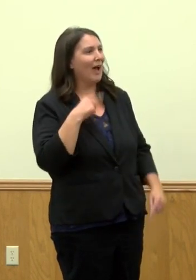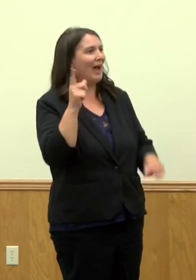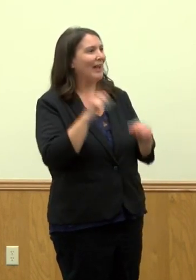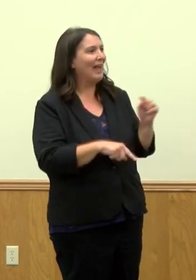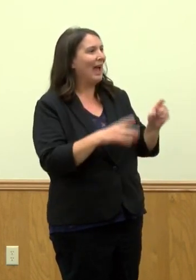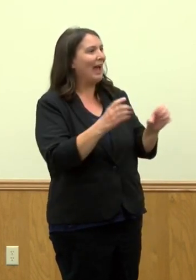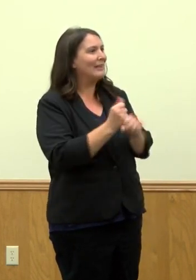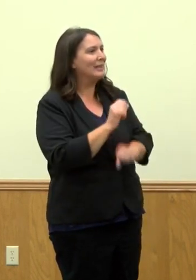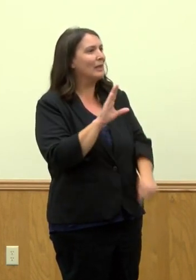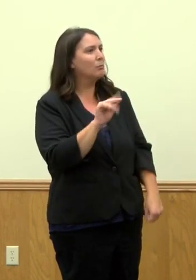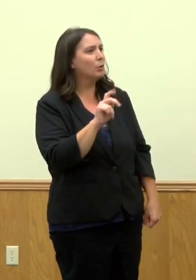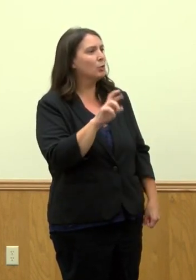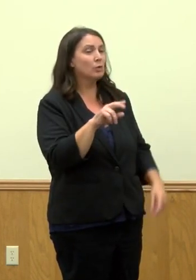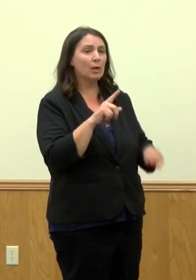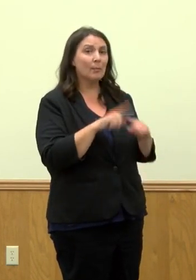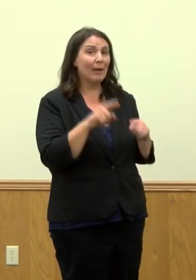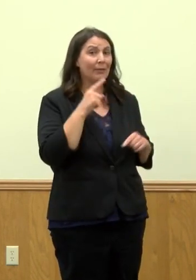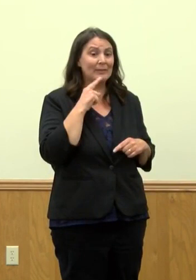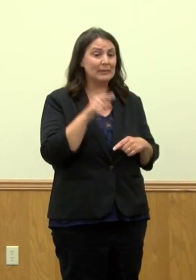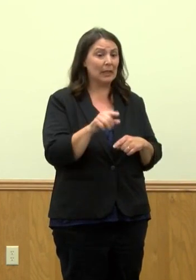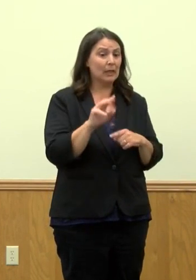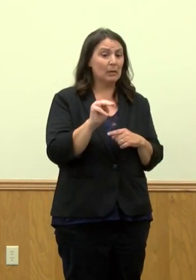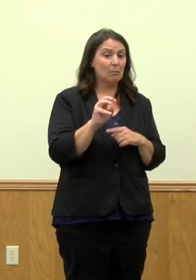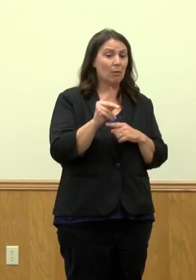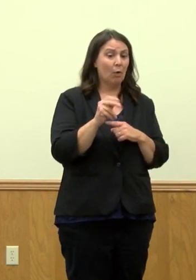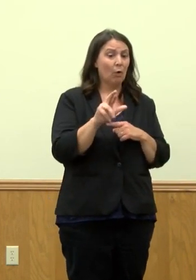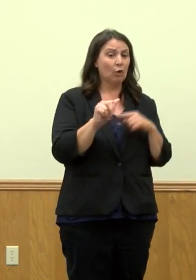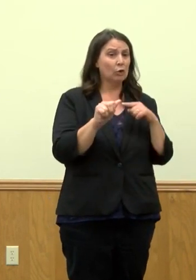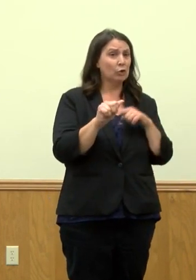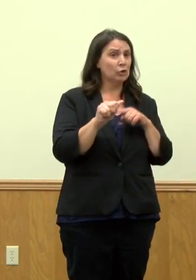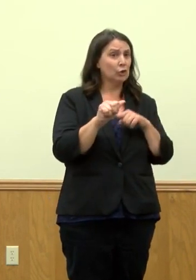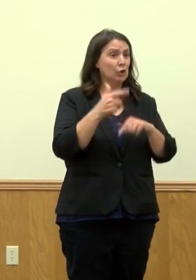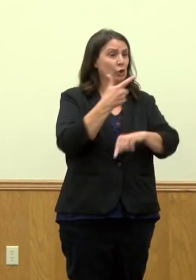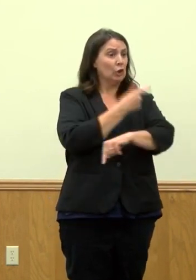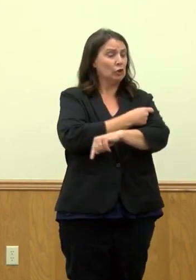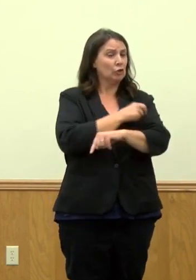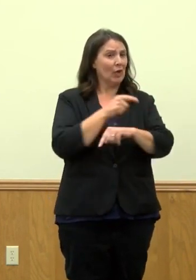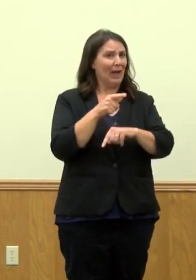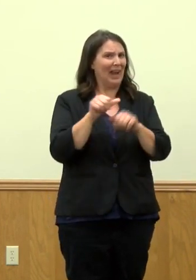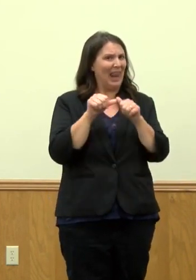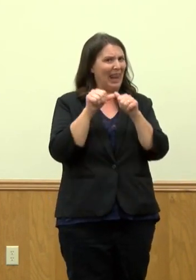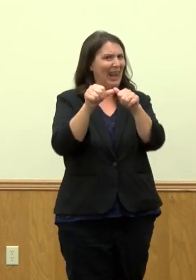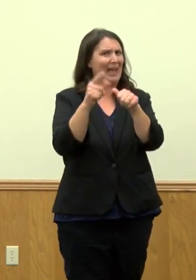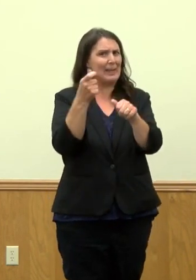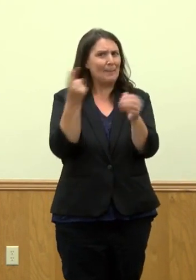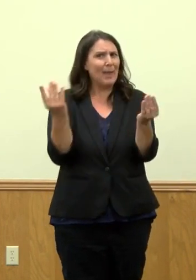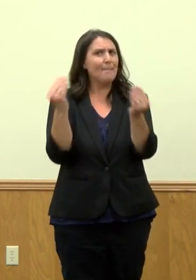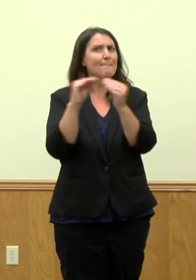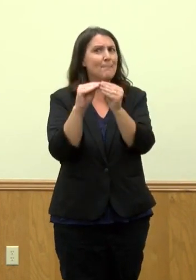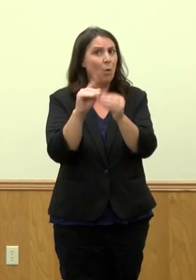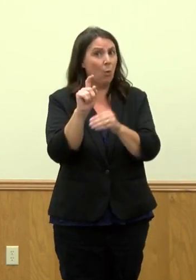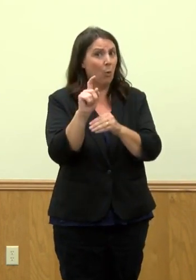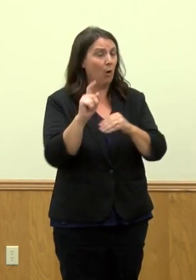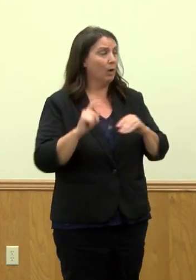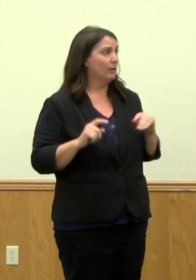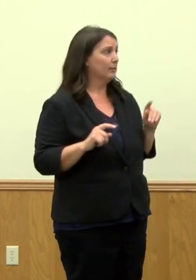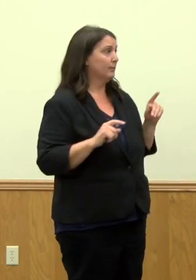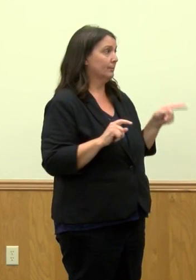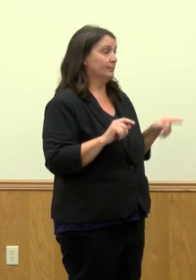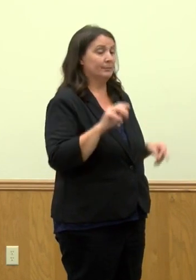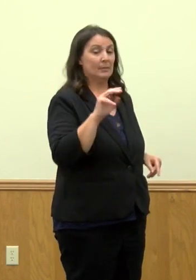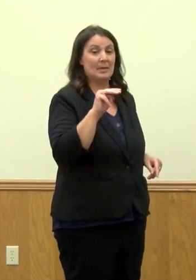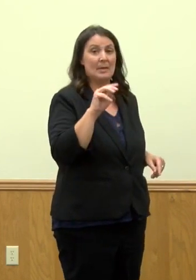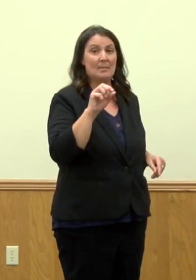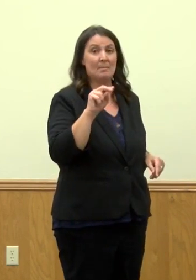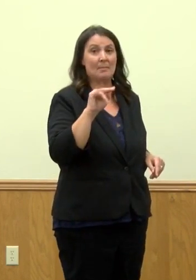also been studies that showed that the Moderna might have a little more longevity. Do you have anything to say about that for those folks? I think it's really key to recognize the fact that,